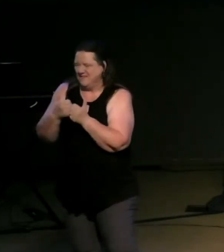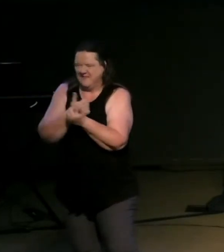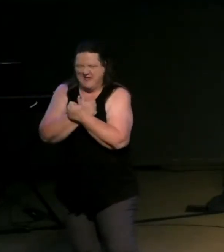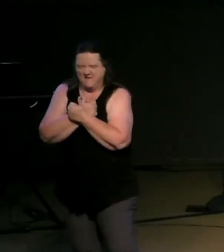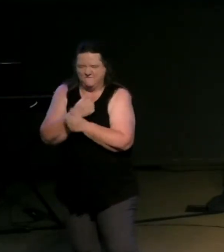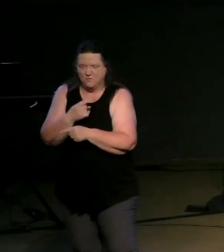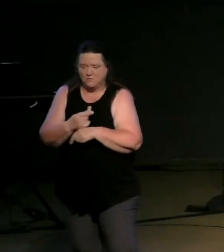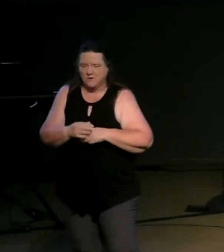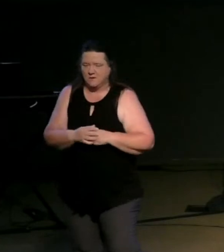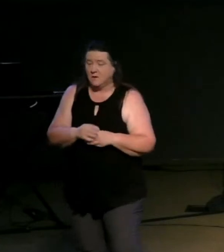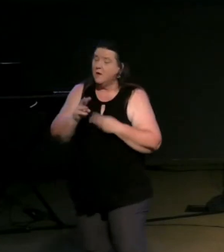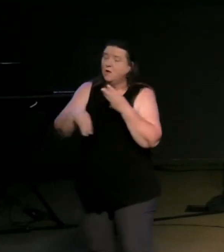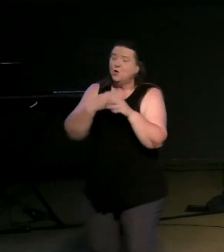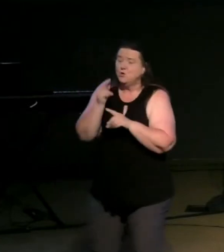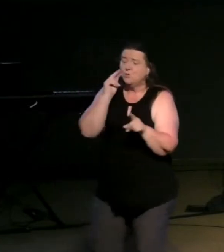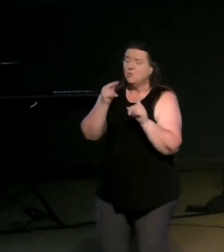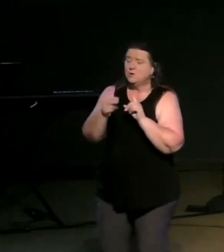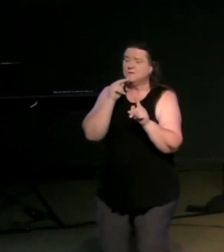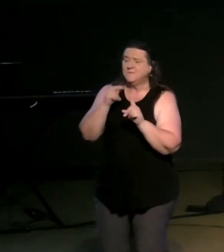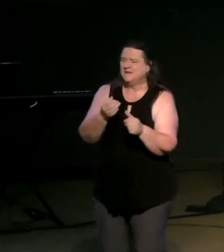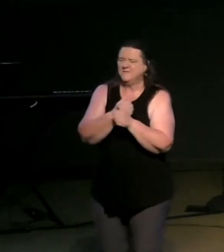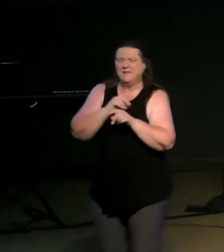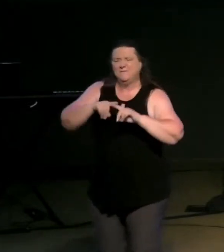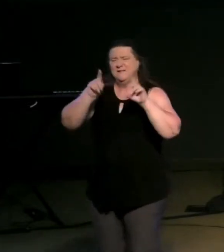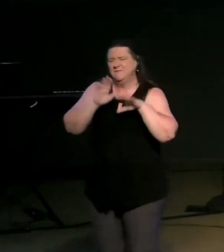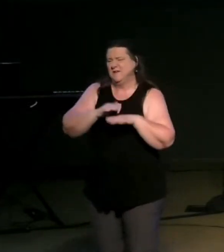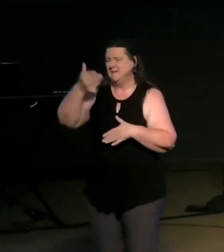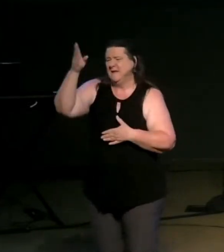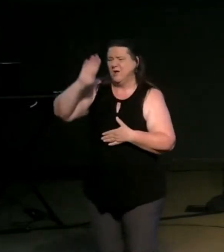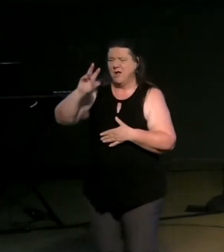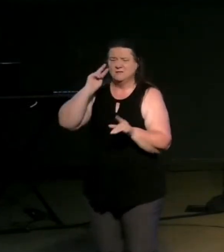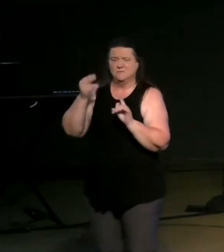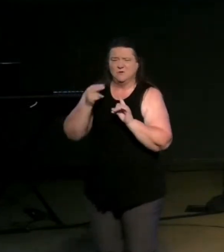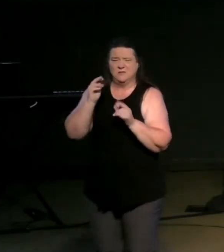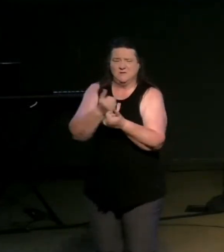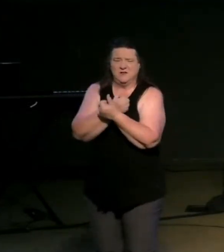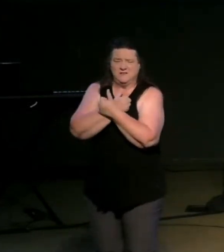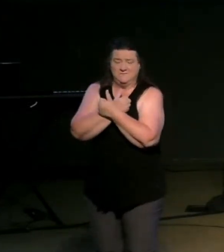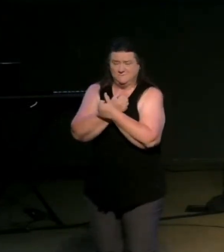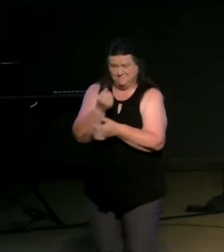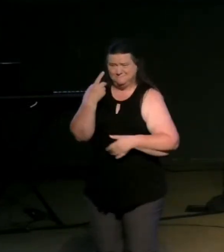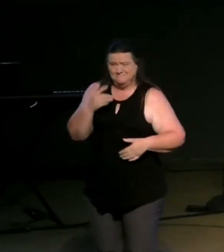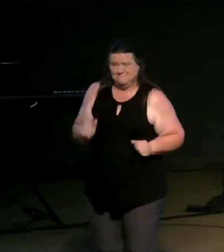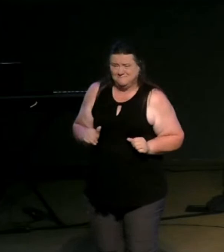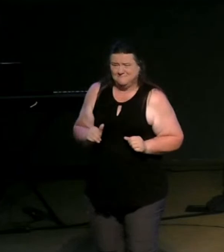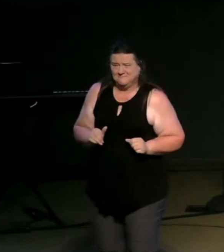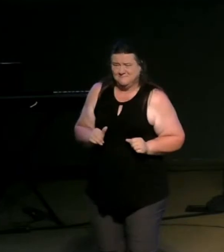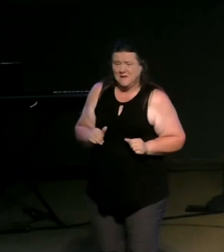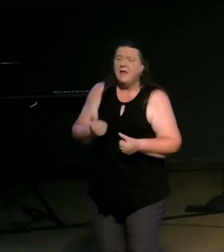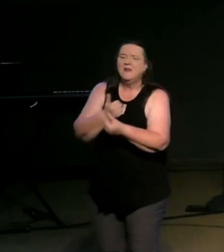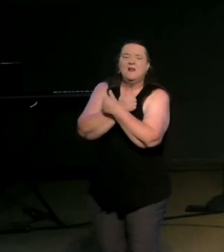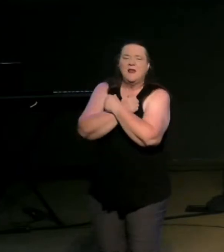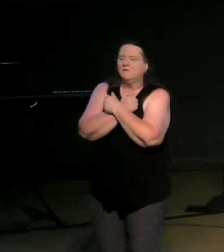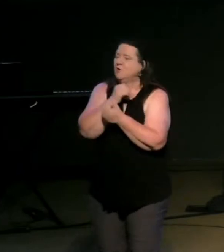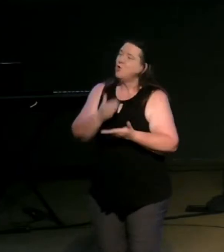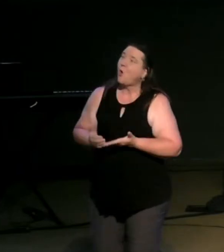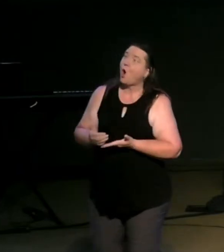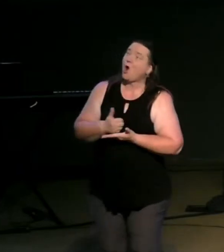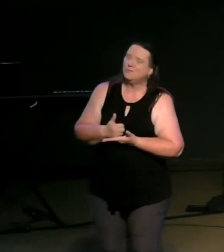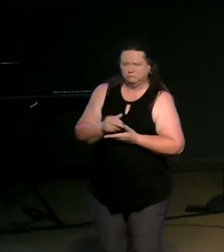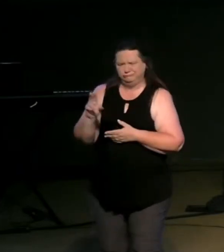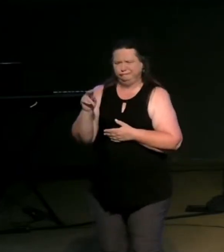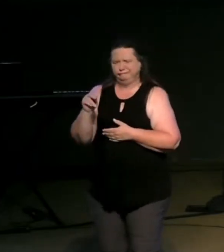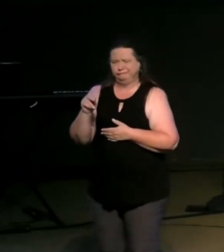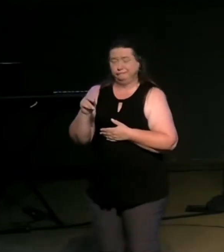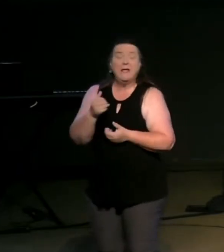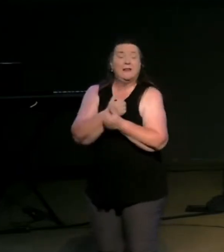the world's perception of love is much different than what god intended love to be by the way love is not earned and love does not